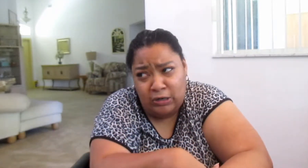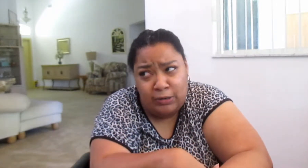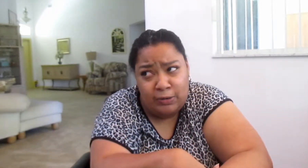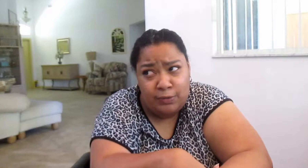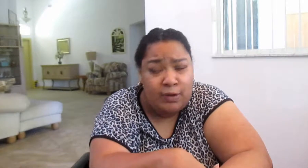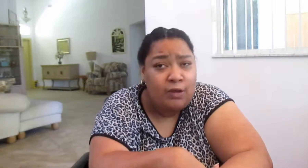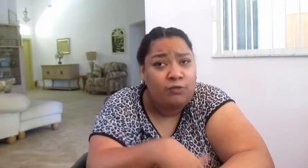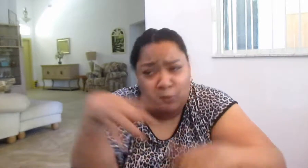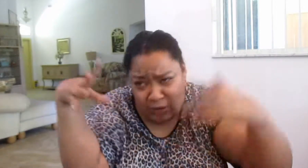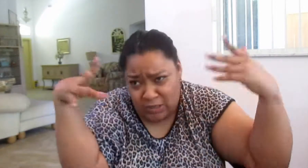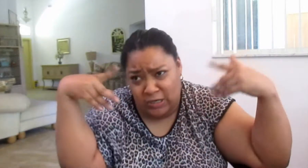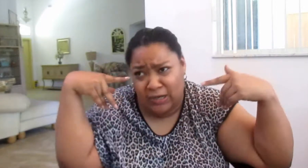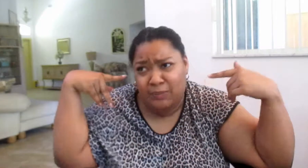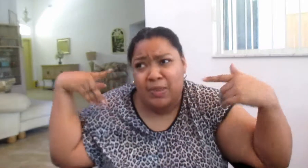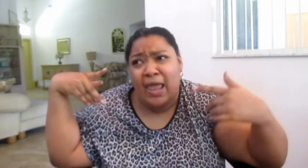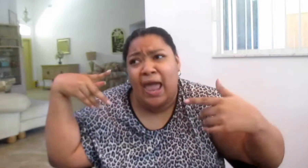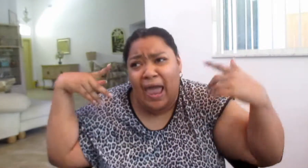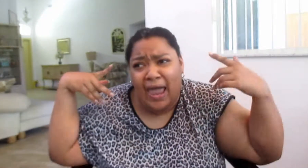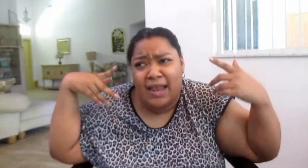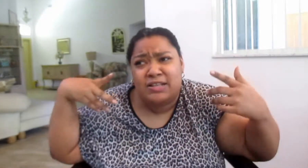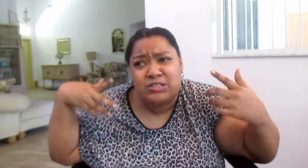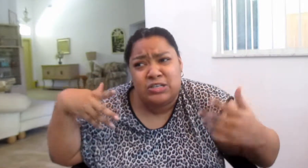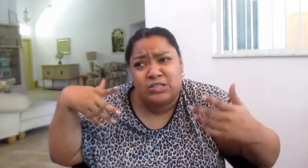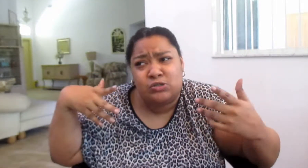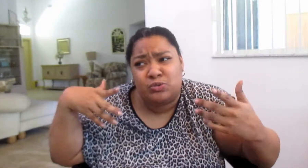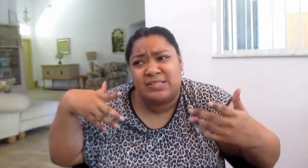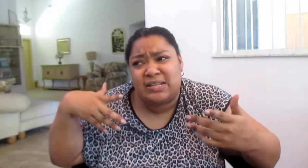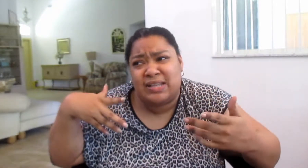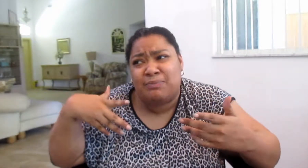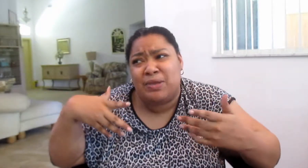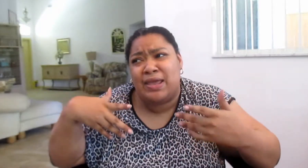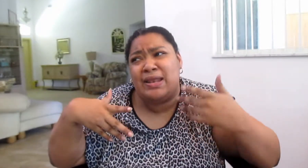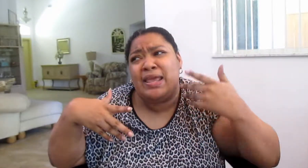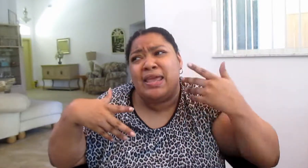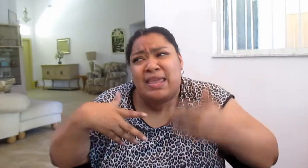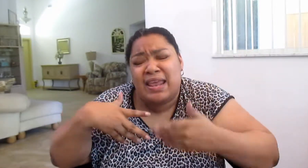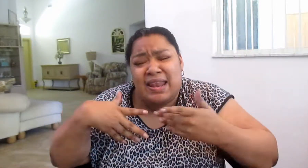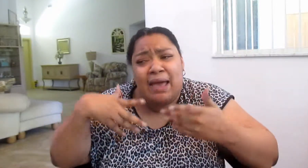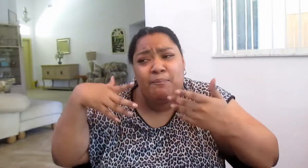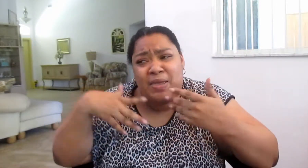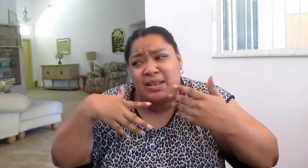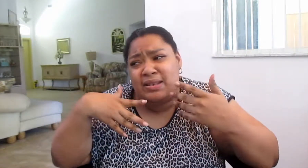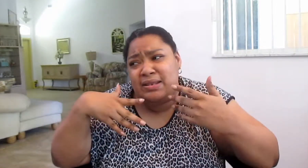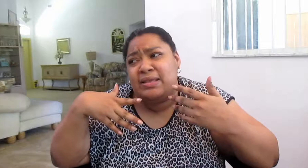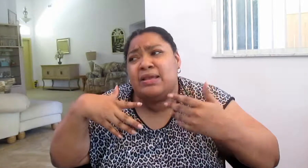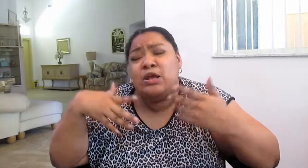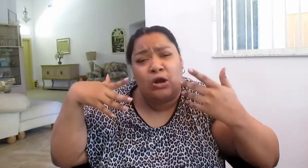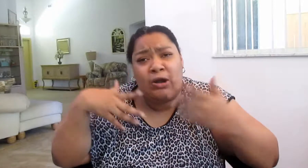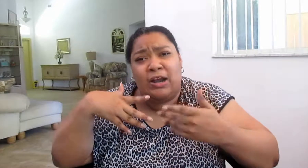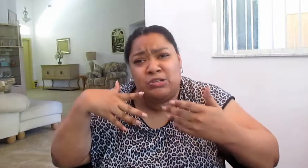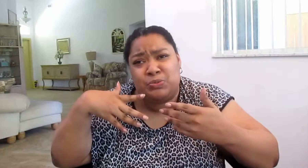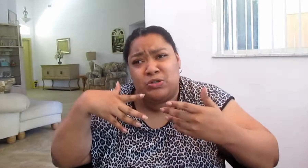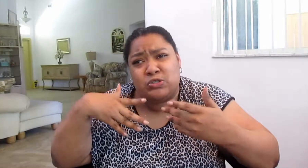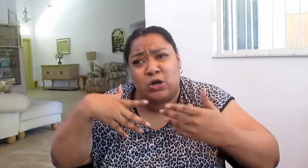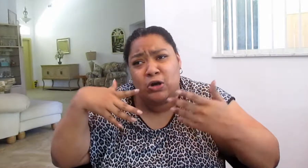from Russia. And she's recently been kidnapped, beaten, her hair has been cut